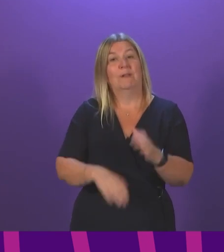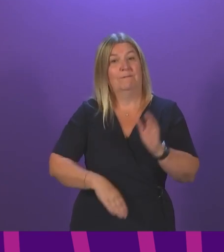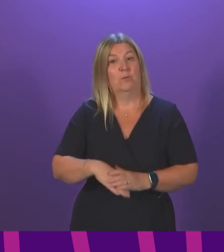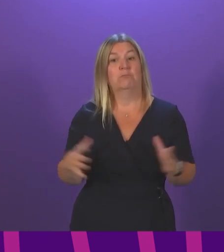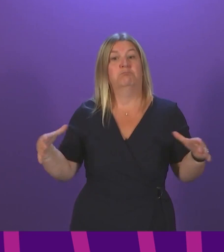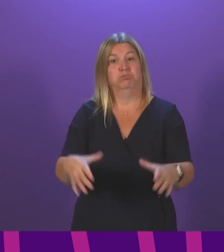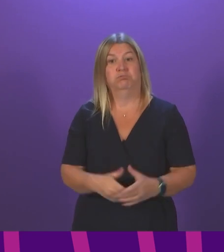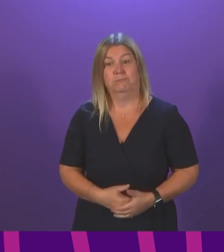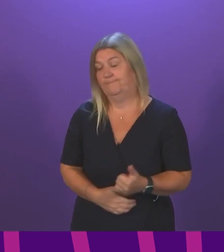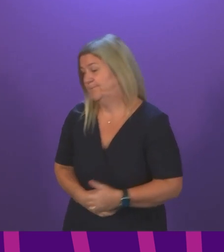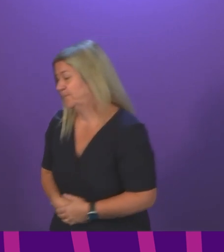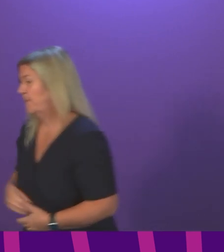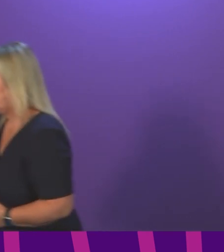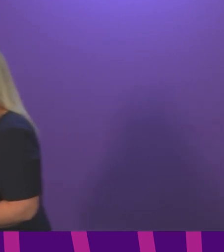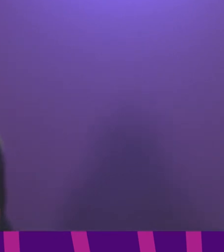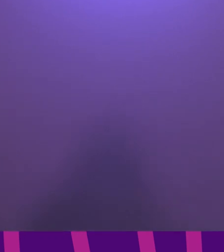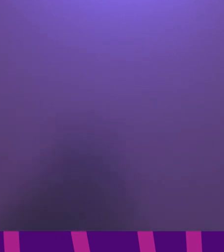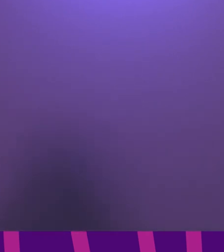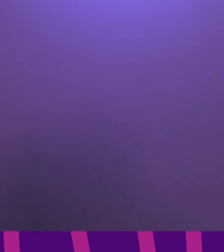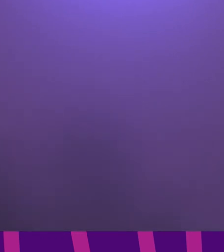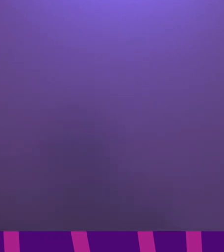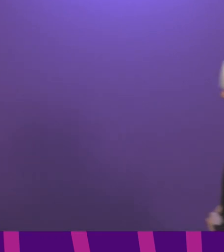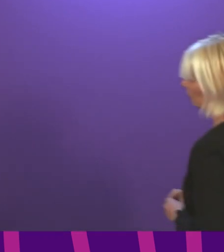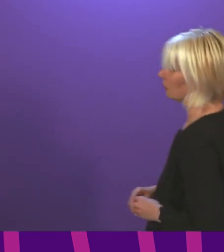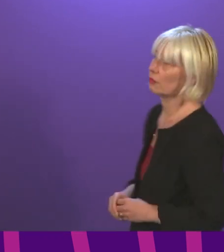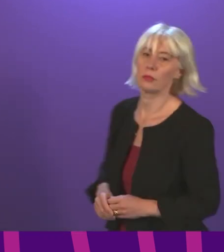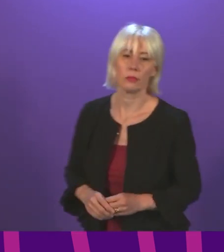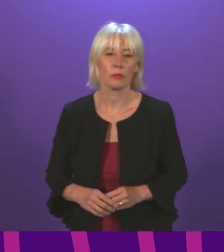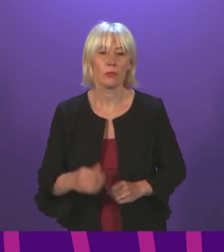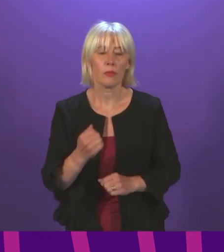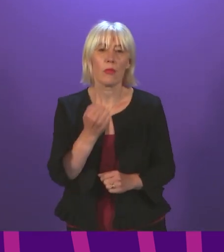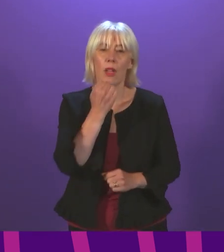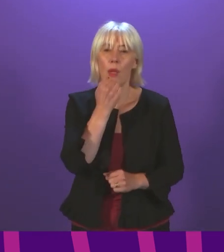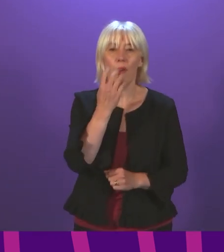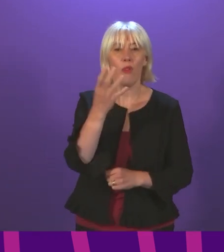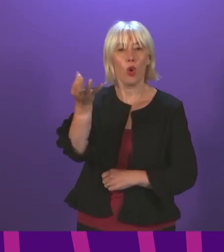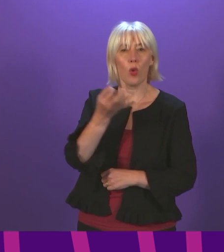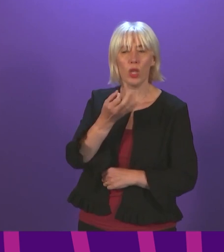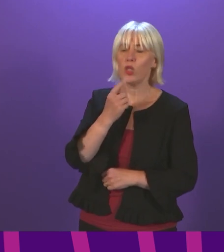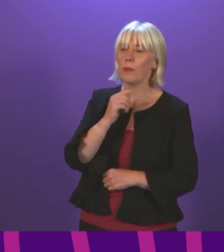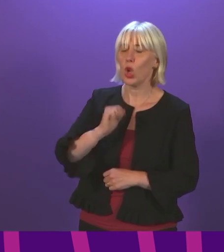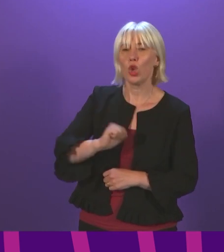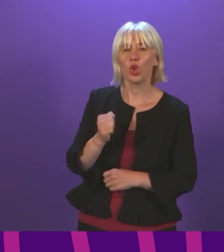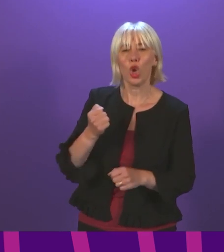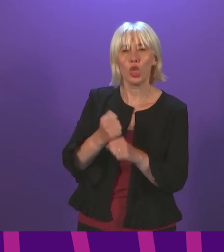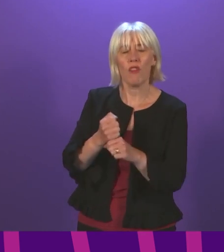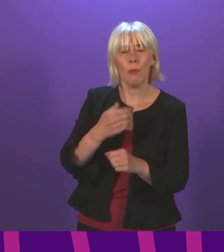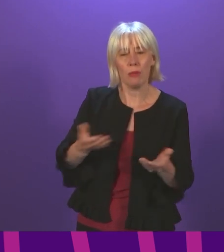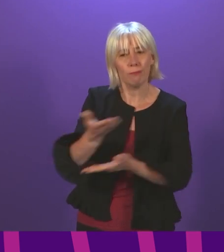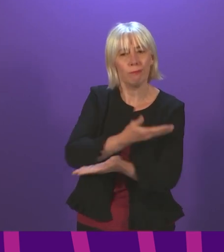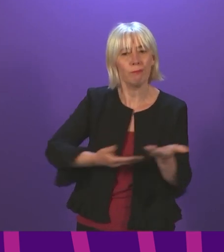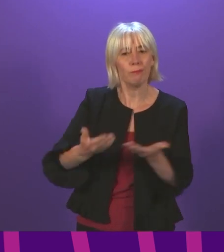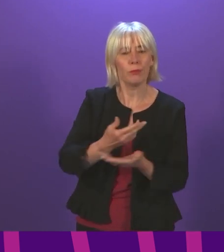Question number four, Christine Graham. Thank you, Prosecuting Officers. Ask the First Minister what discussions the Scottish Government has had